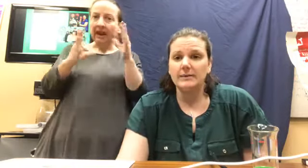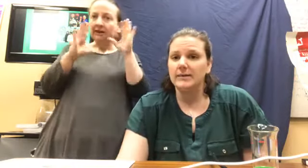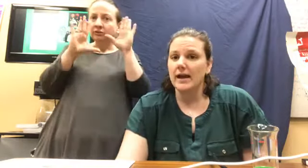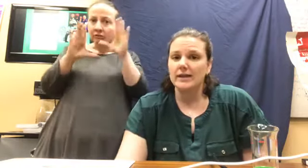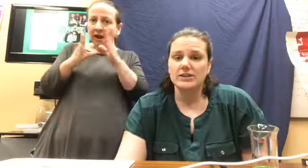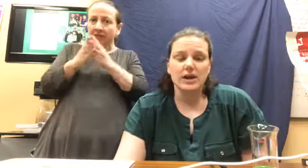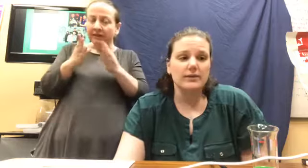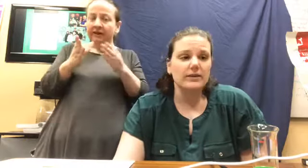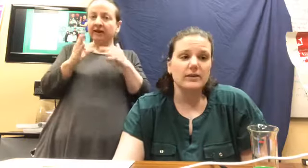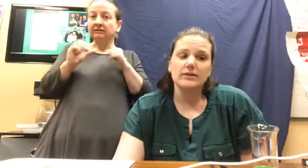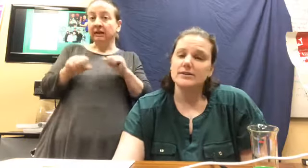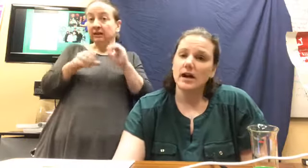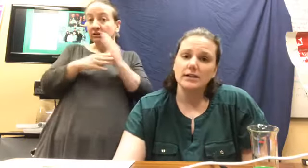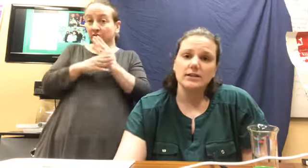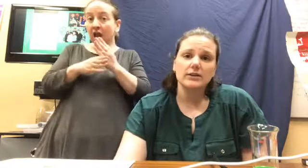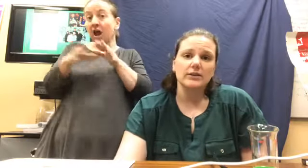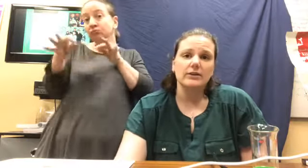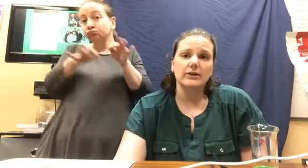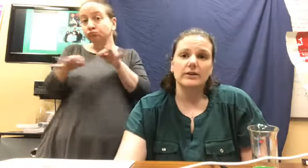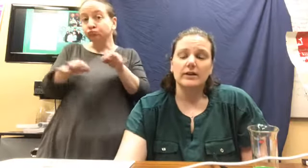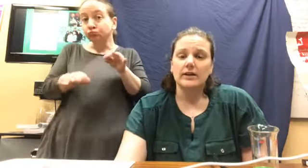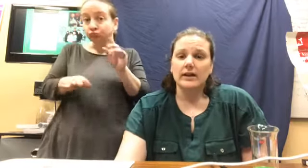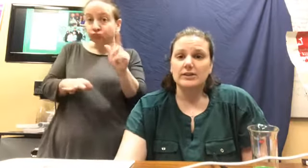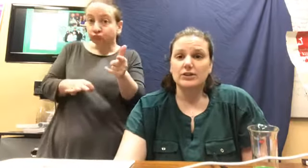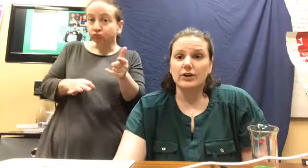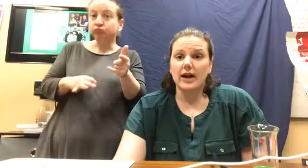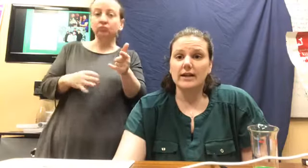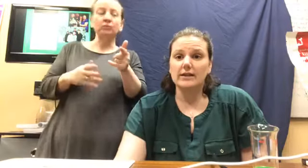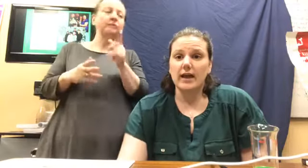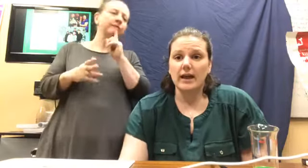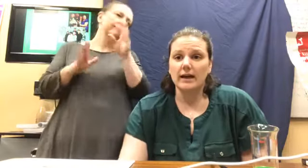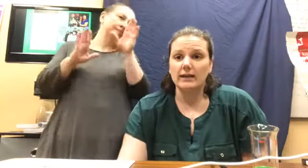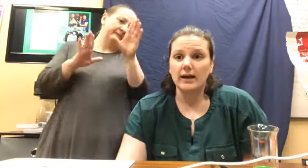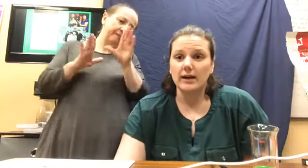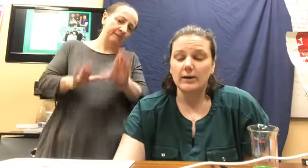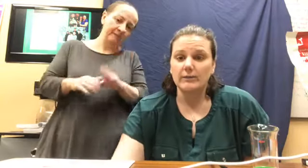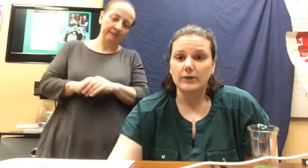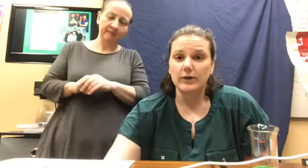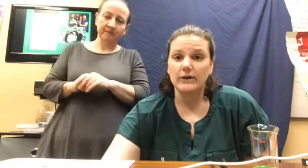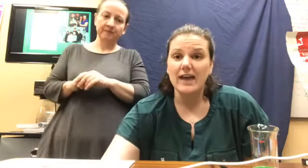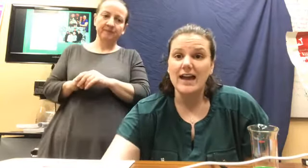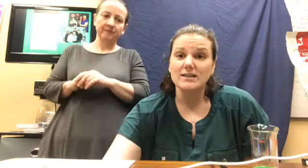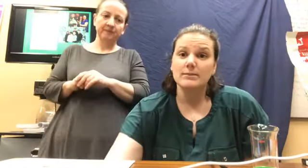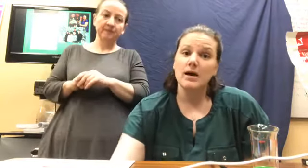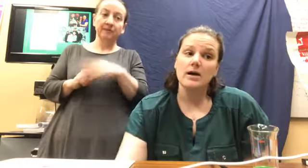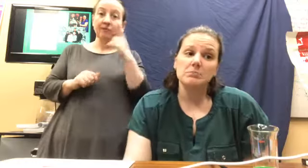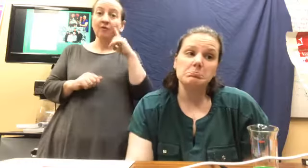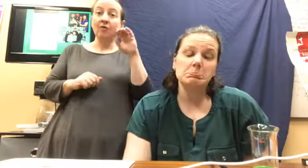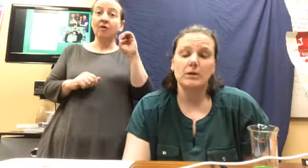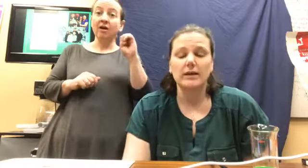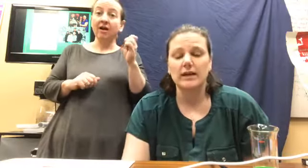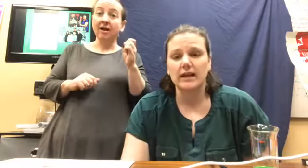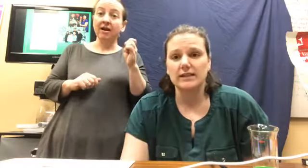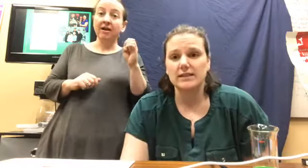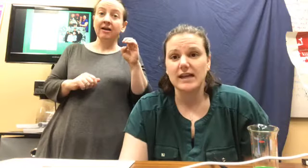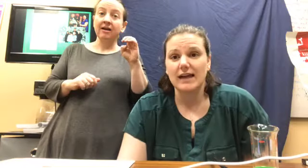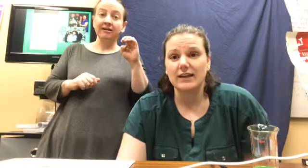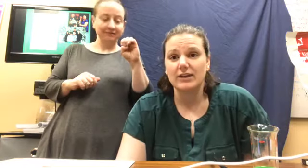and I can share with you and talk to you and it's great. And, um, for the eczema, we could get into that later